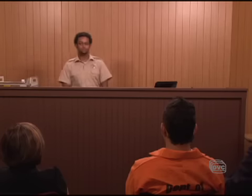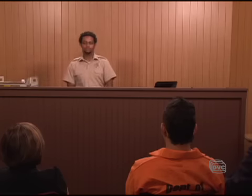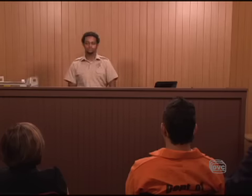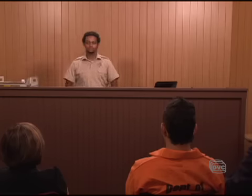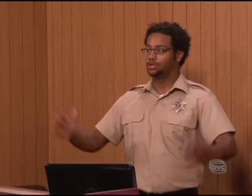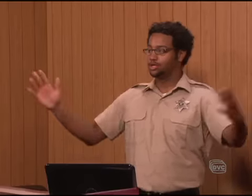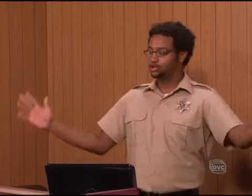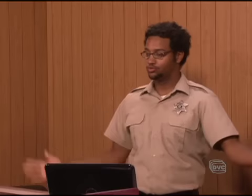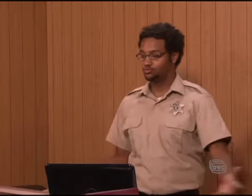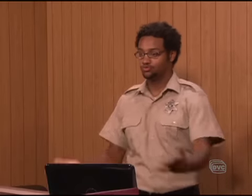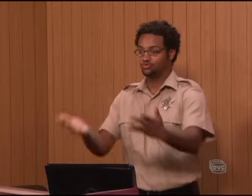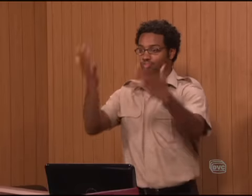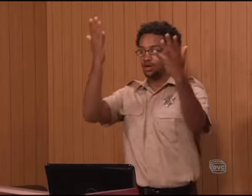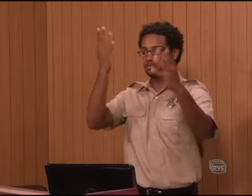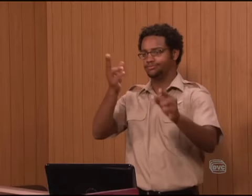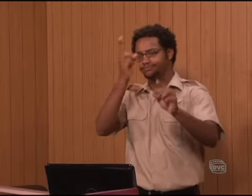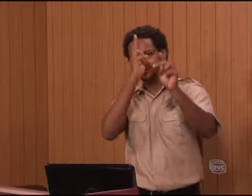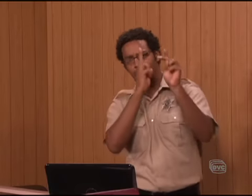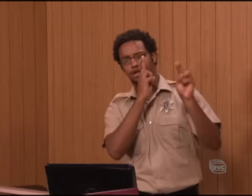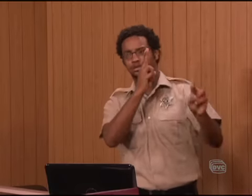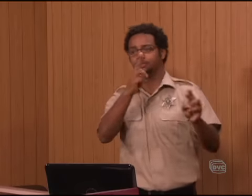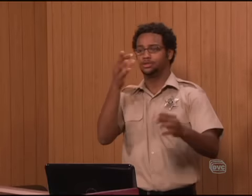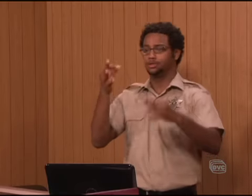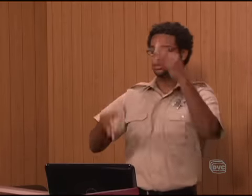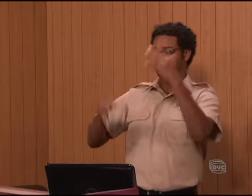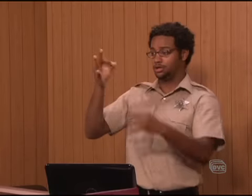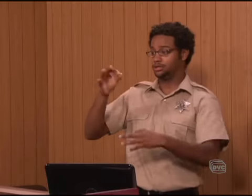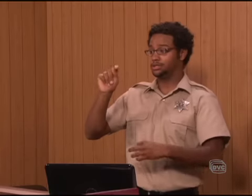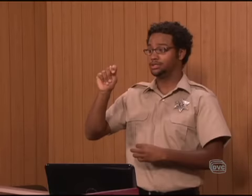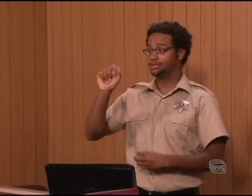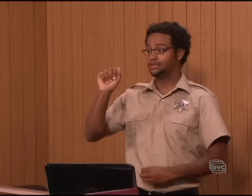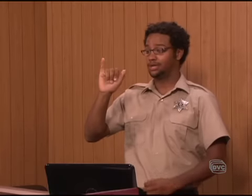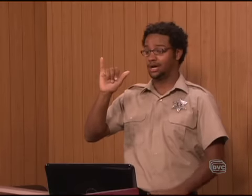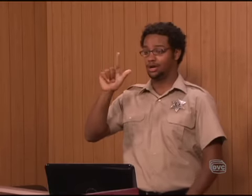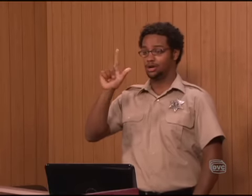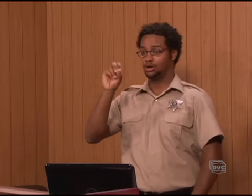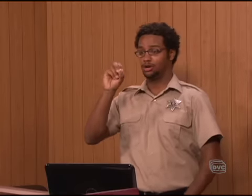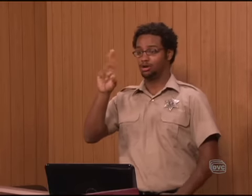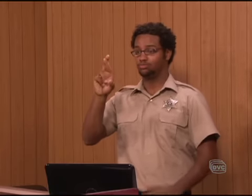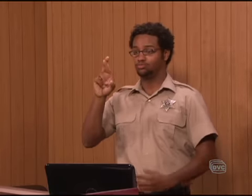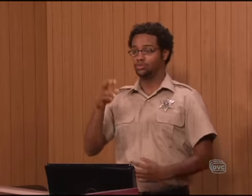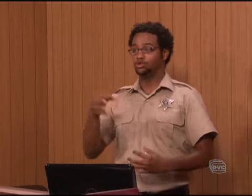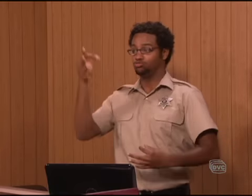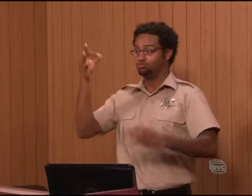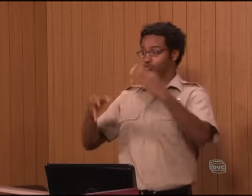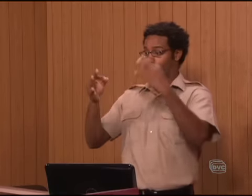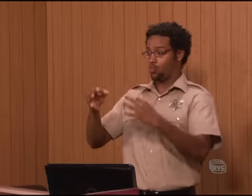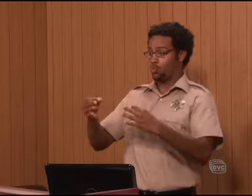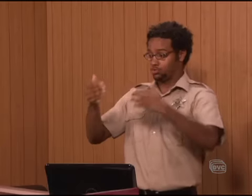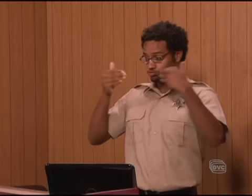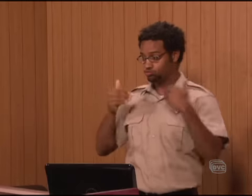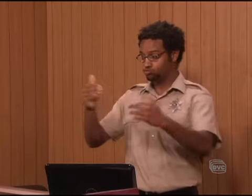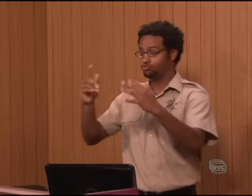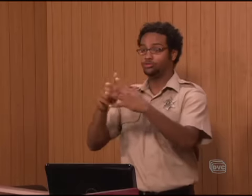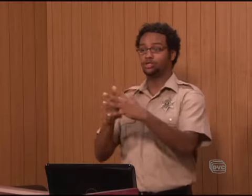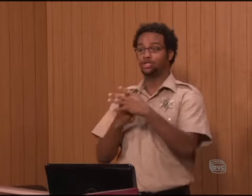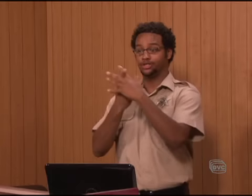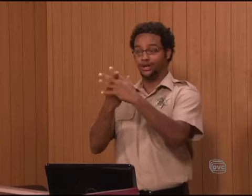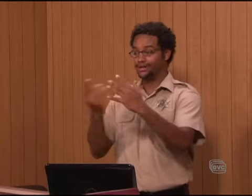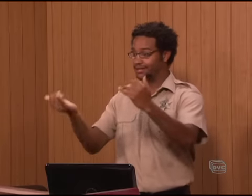All rise. The Honorable Judge Taylor presiding. And the court is in